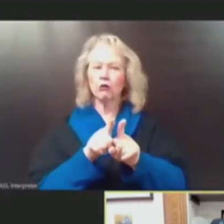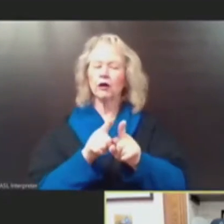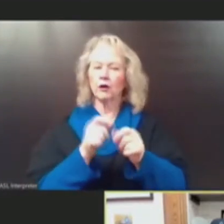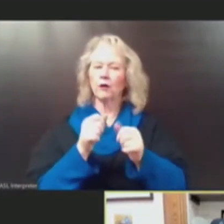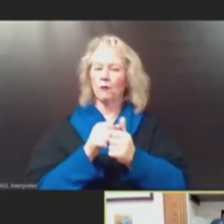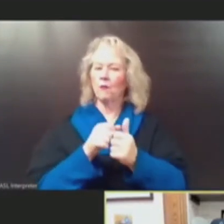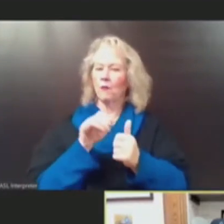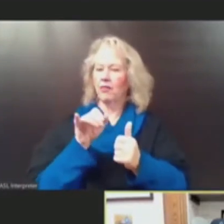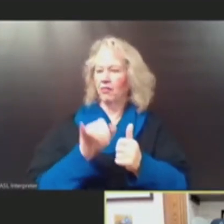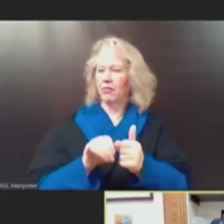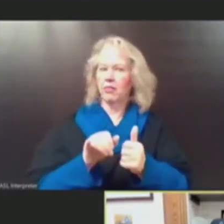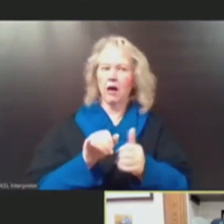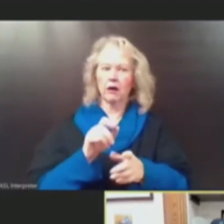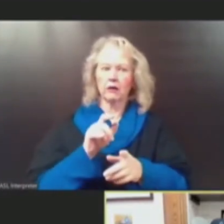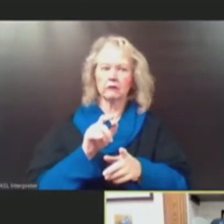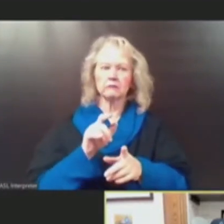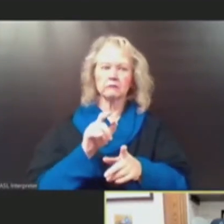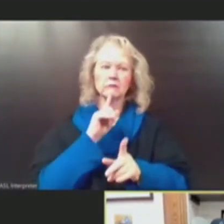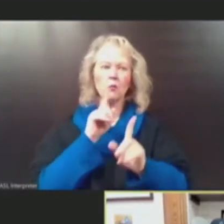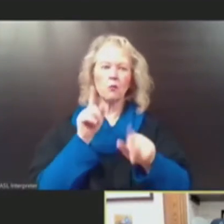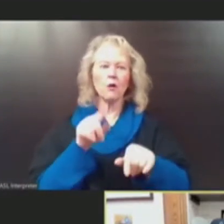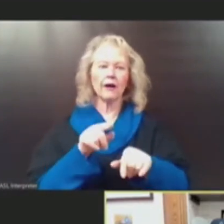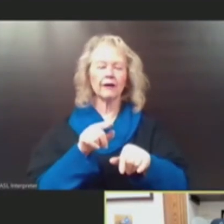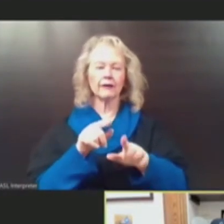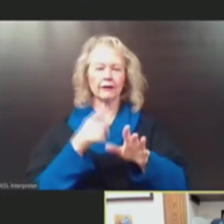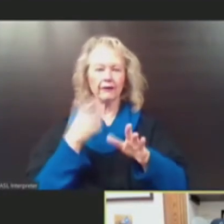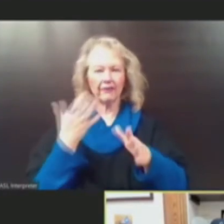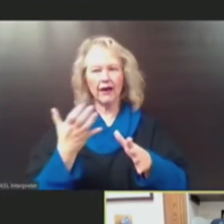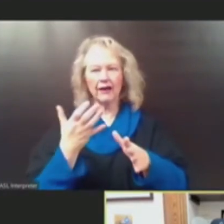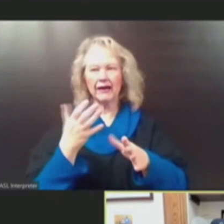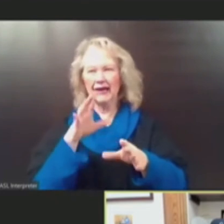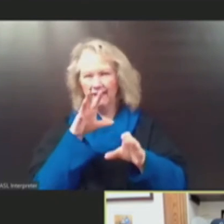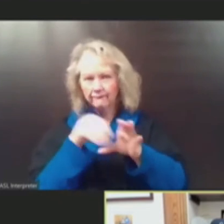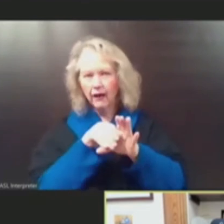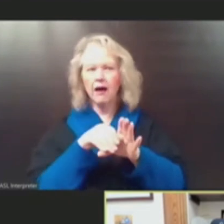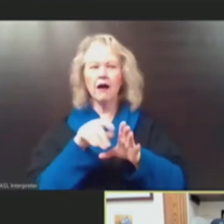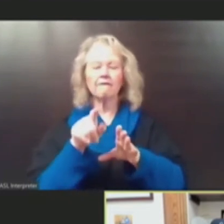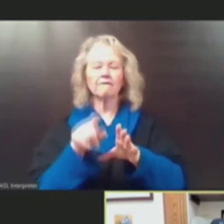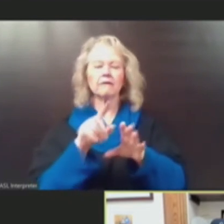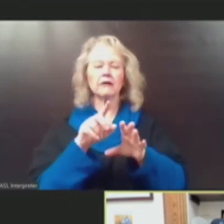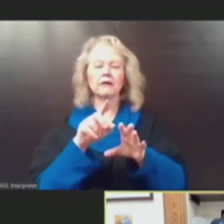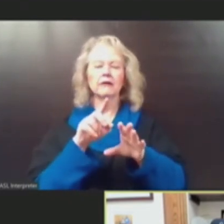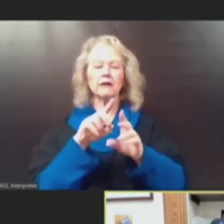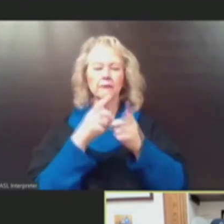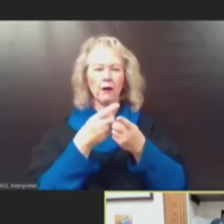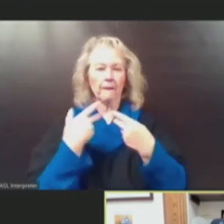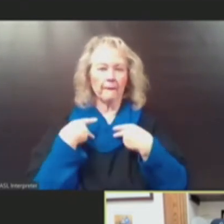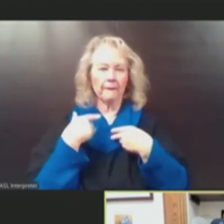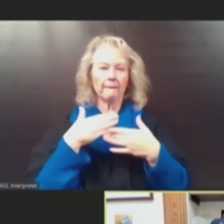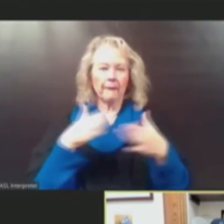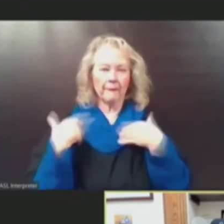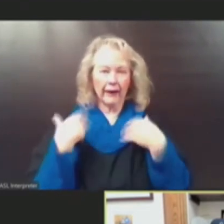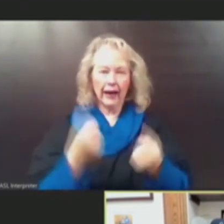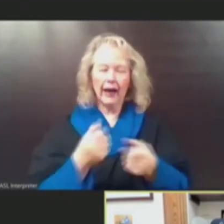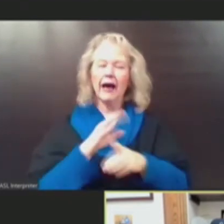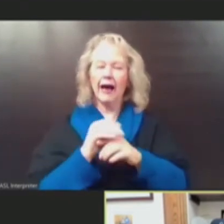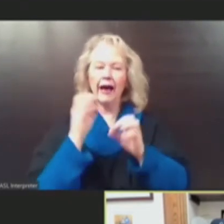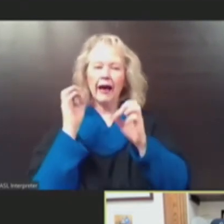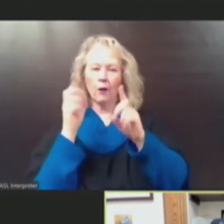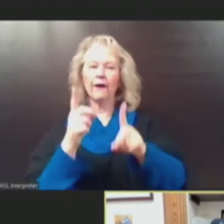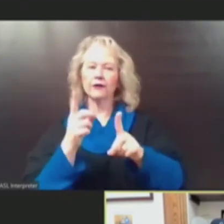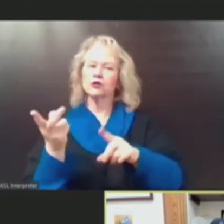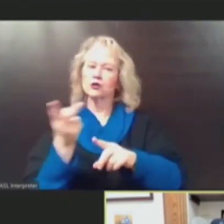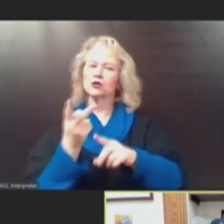in place, having the State Department of Education and DPH be the leading entities and making these